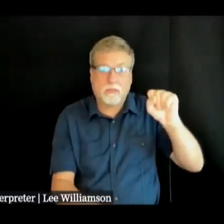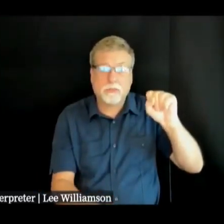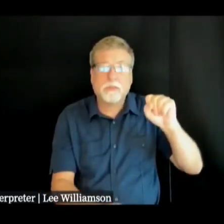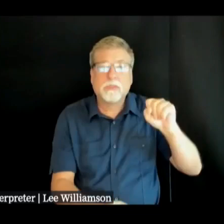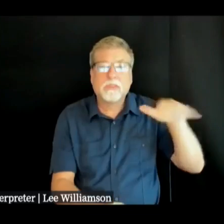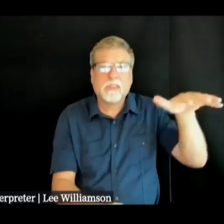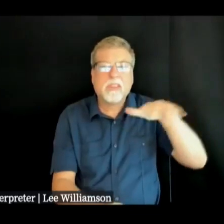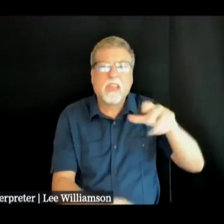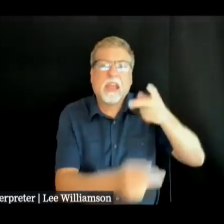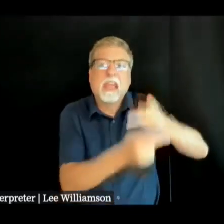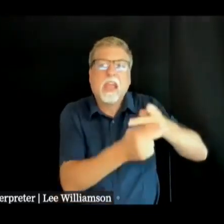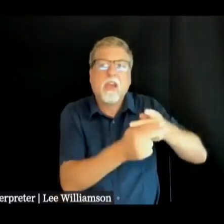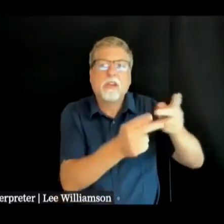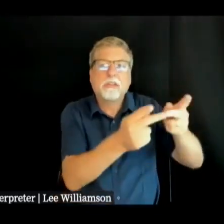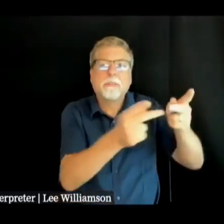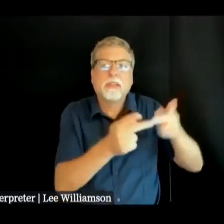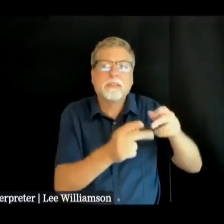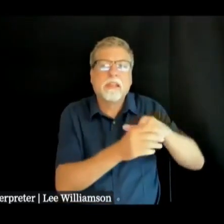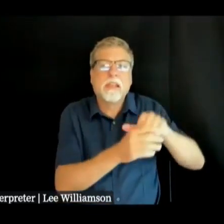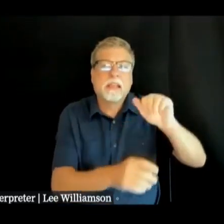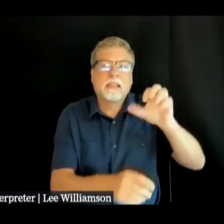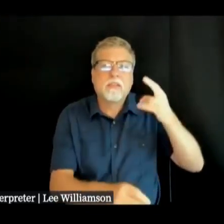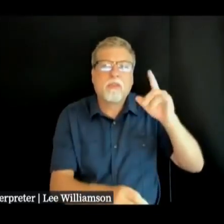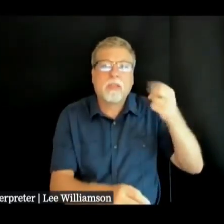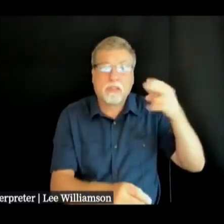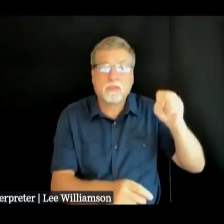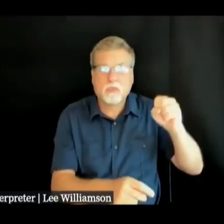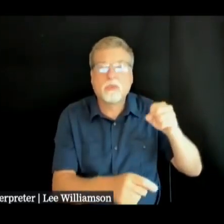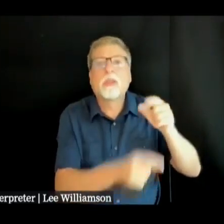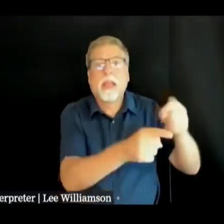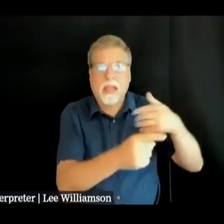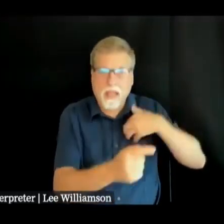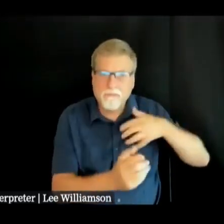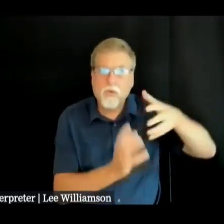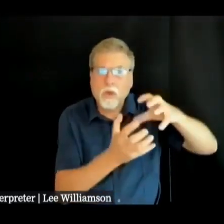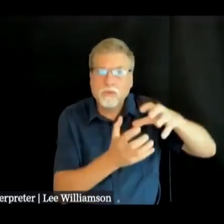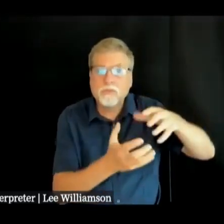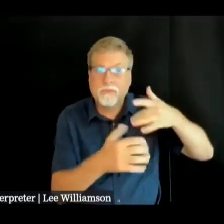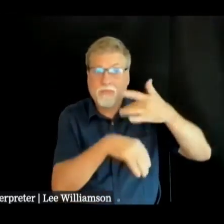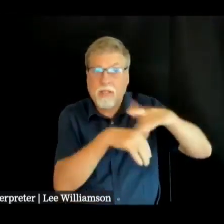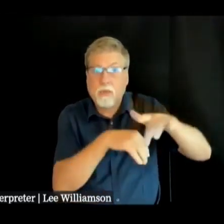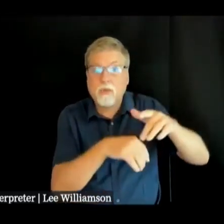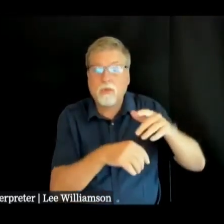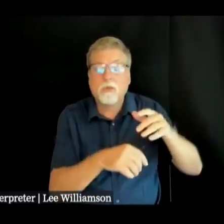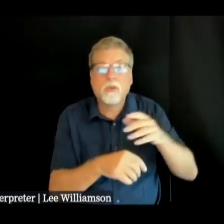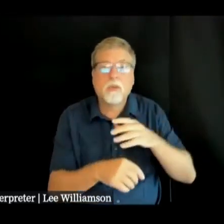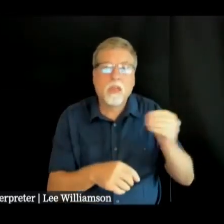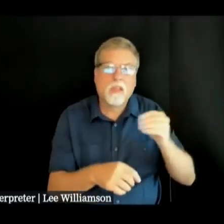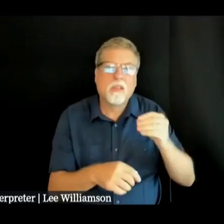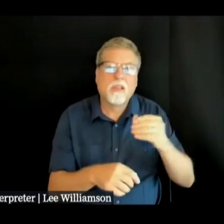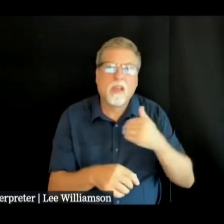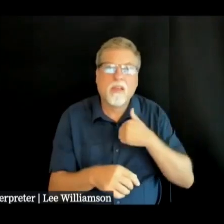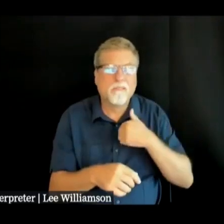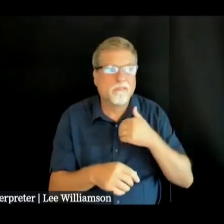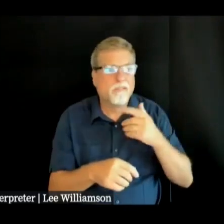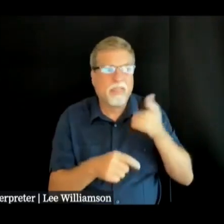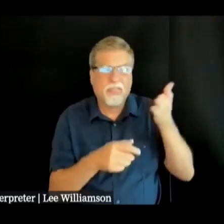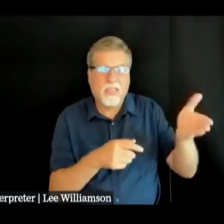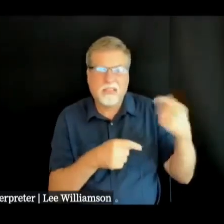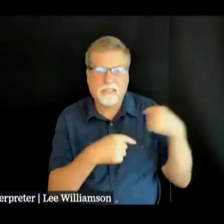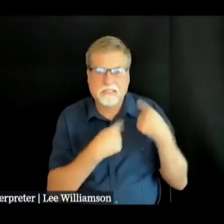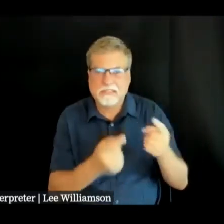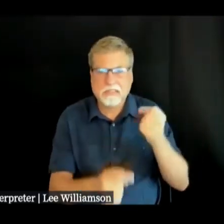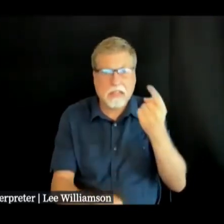station at AC Reynolds High School has that laundry facility as well as of 11